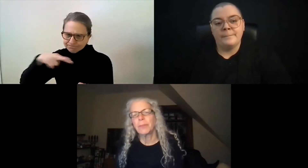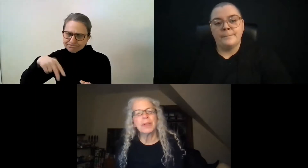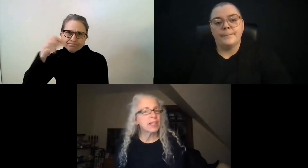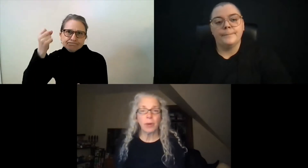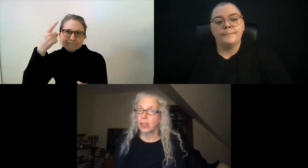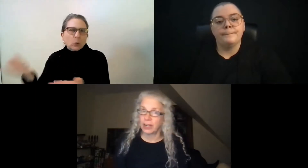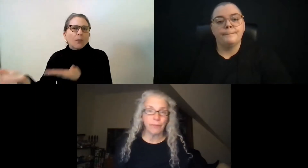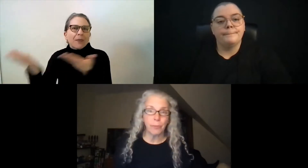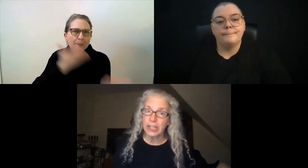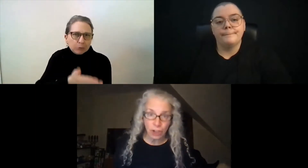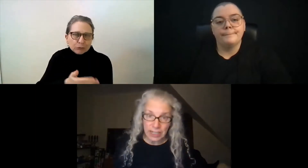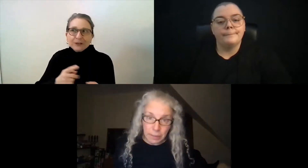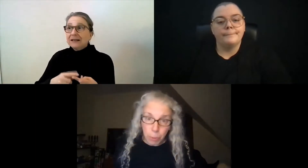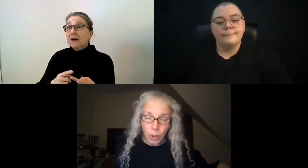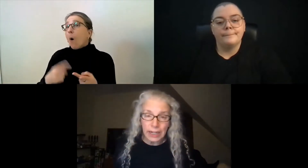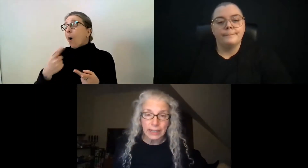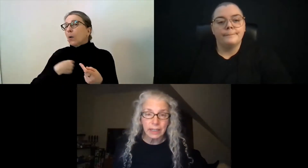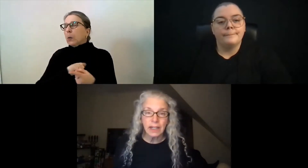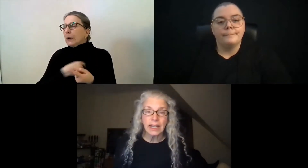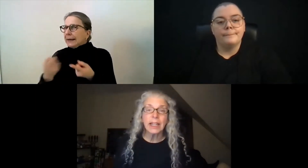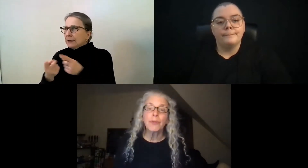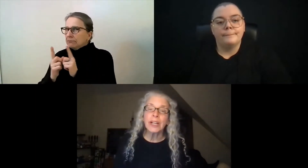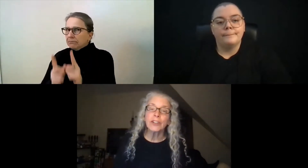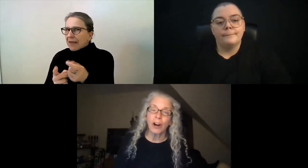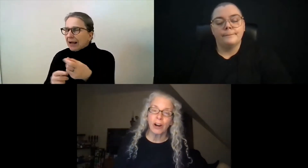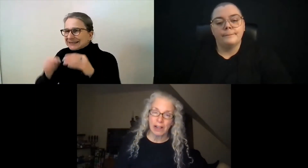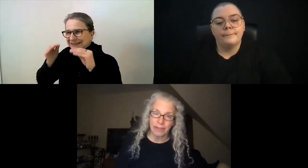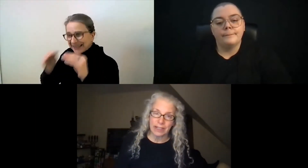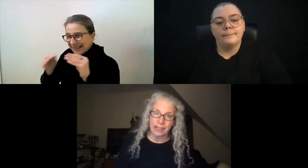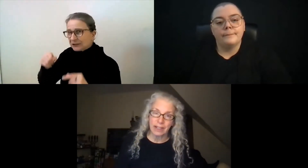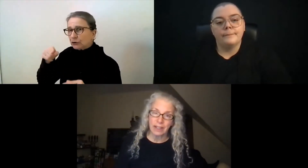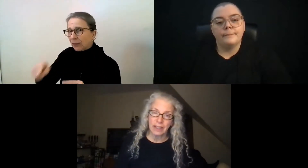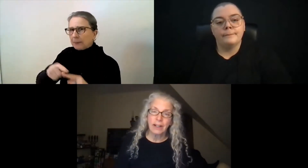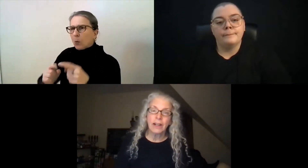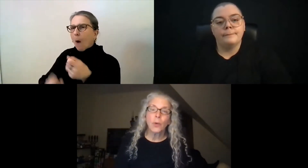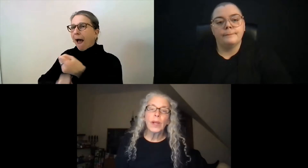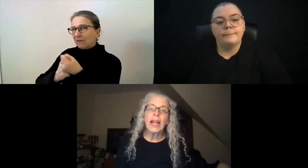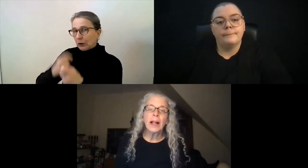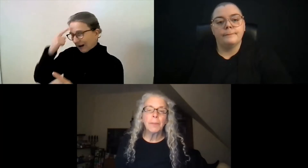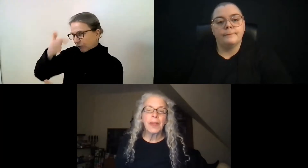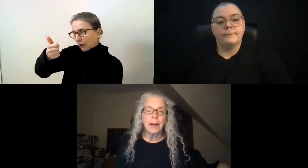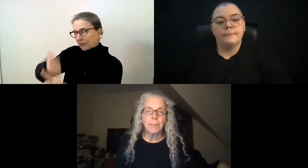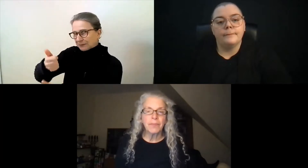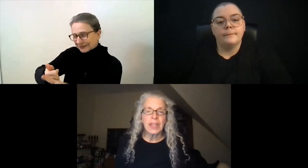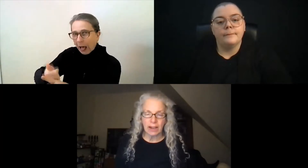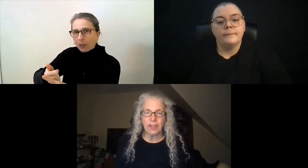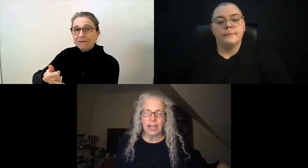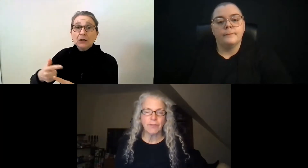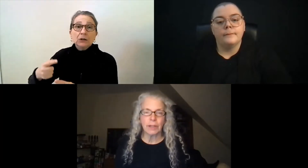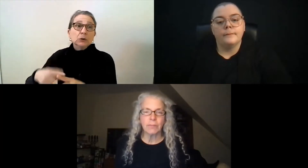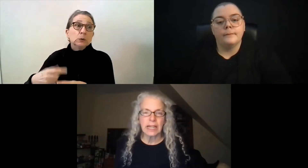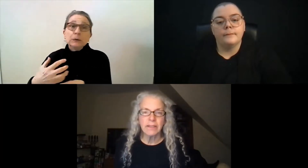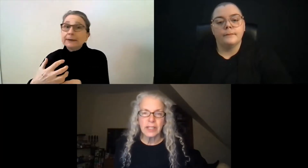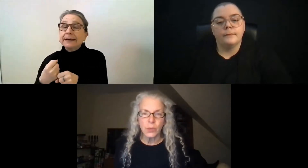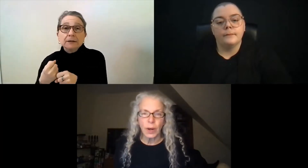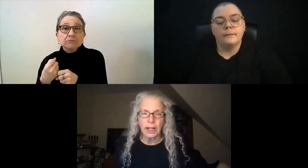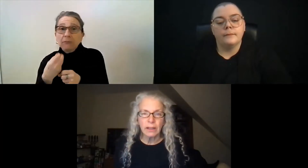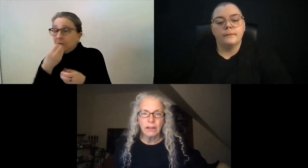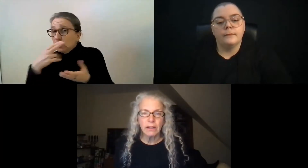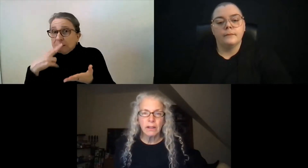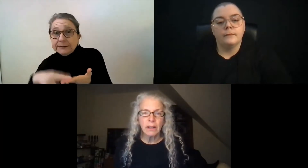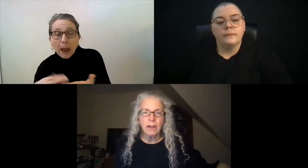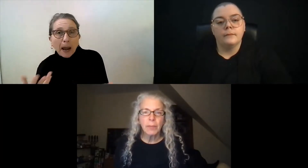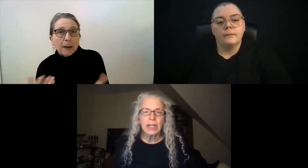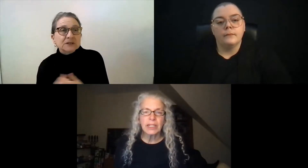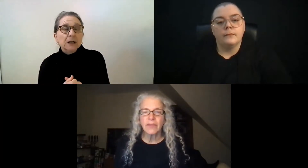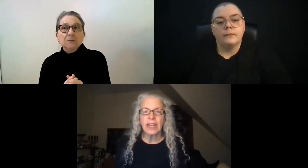There'll be some other information that's important, and they bring it to our office. We help them to advocate for themselves as well